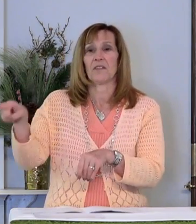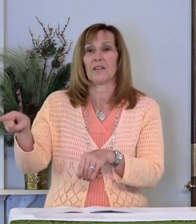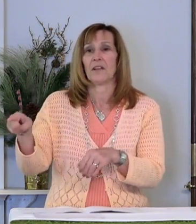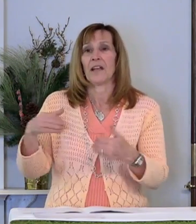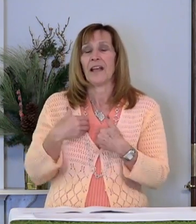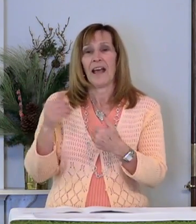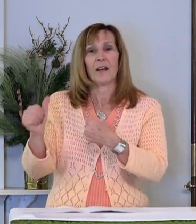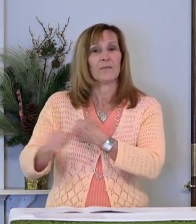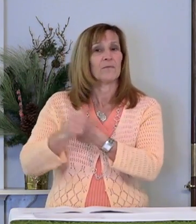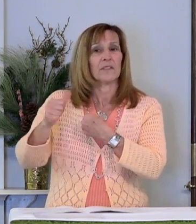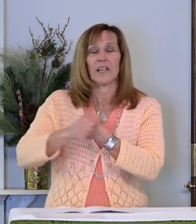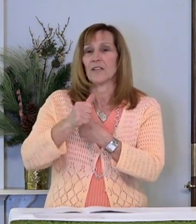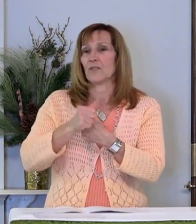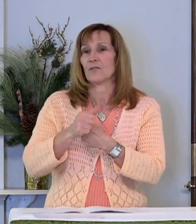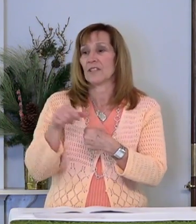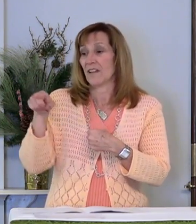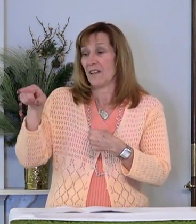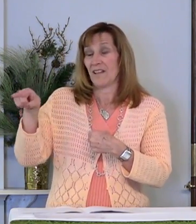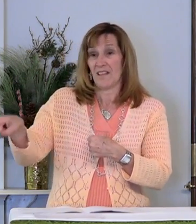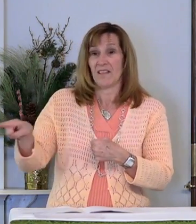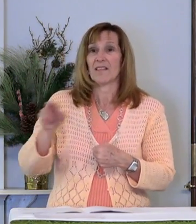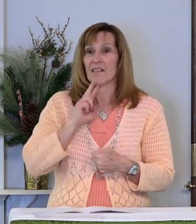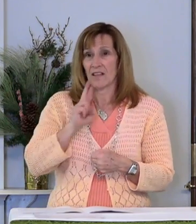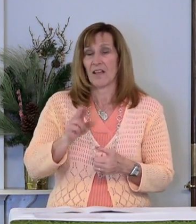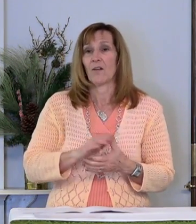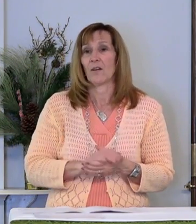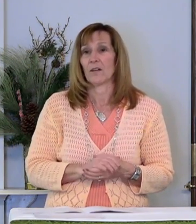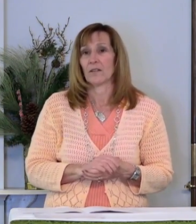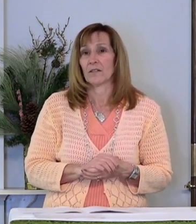how dangerous they are.